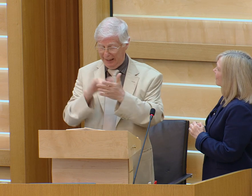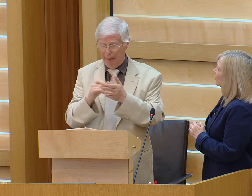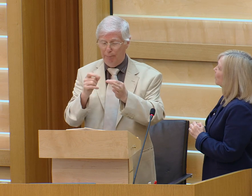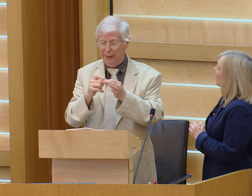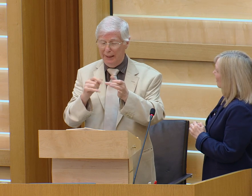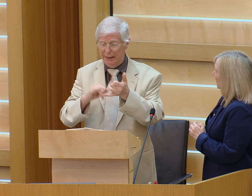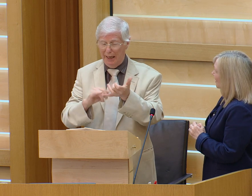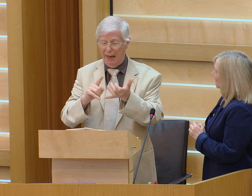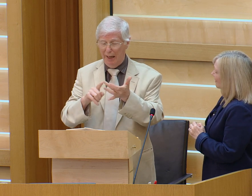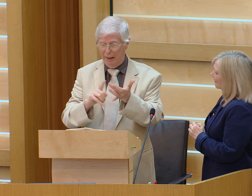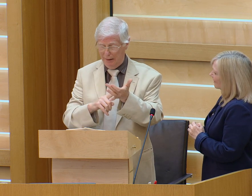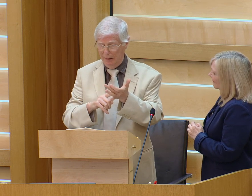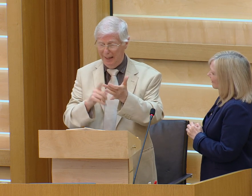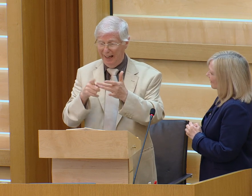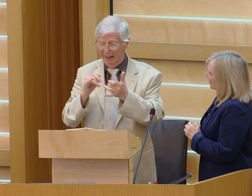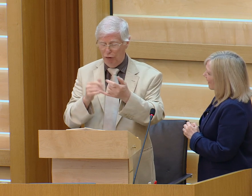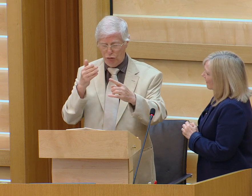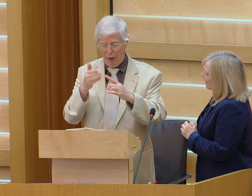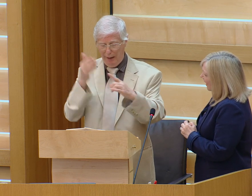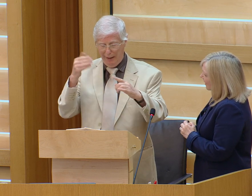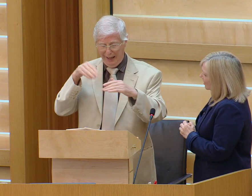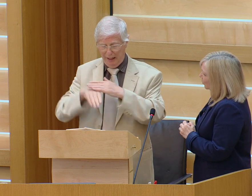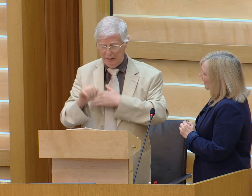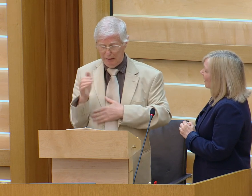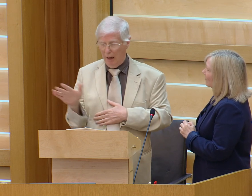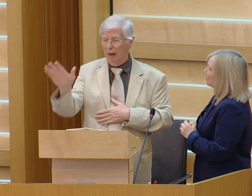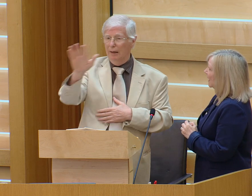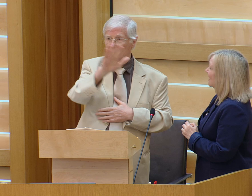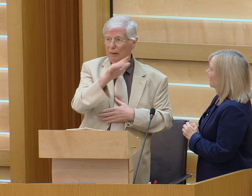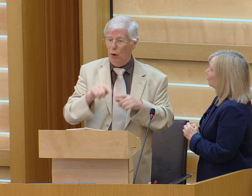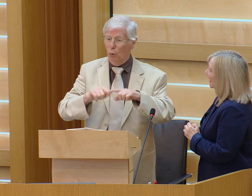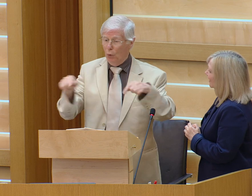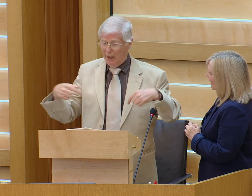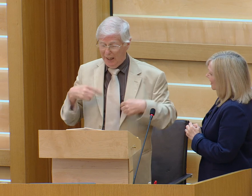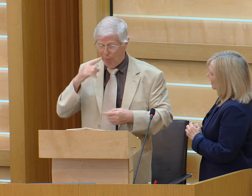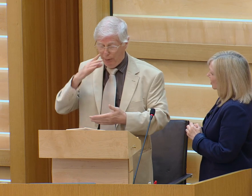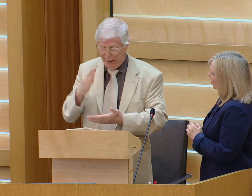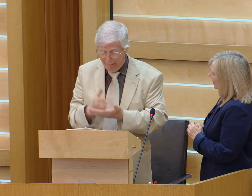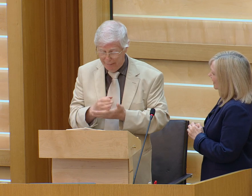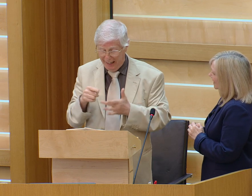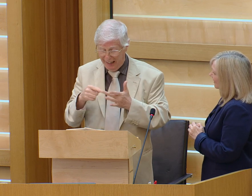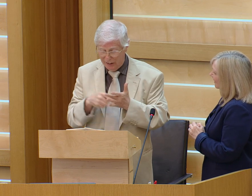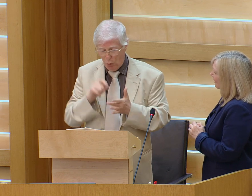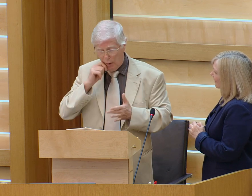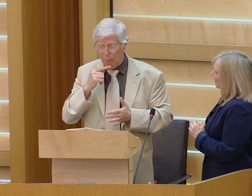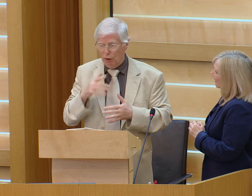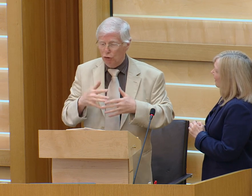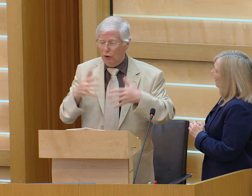to the parliament that we have BSL recognised in Scotland